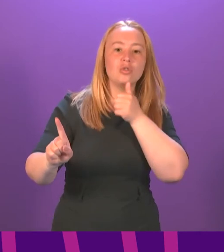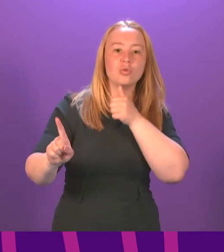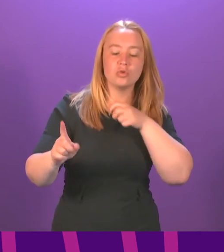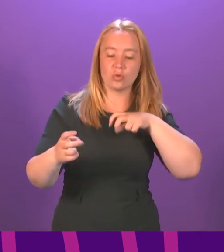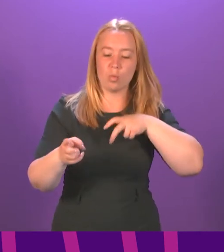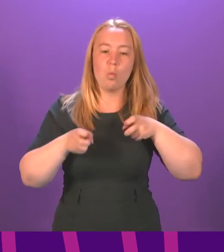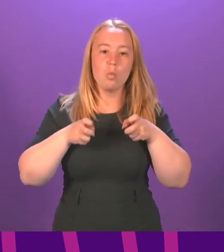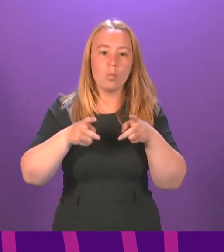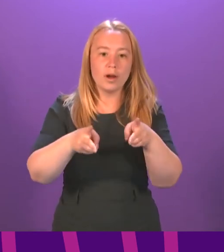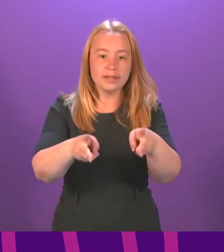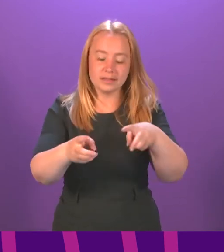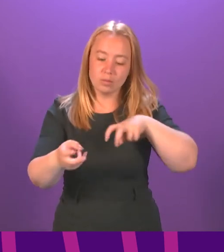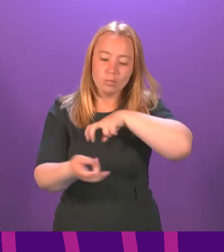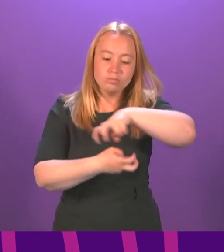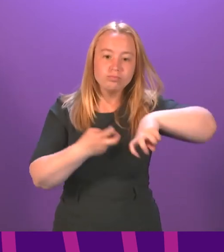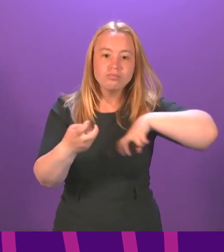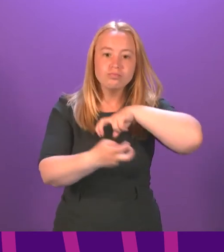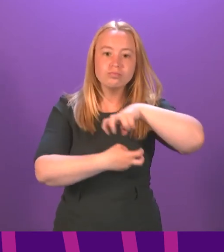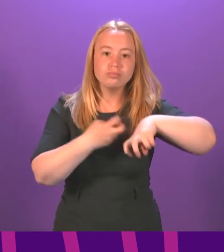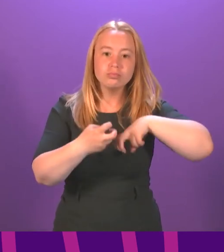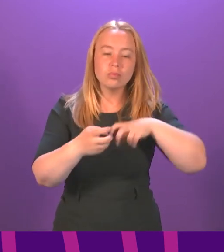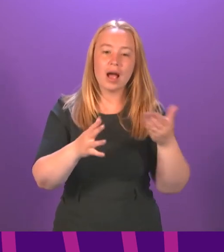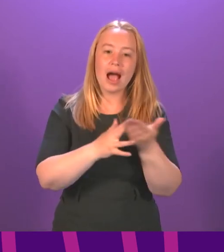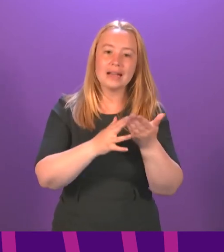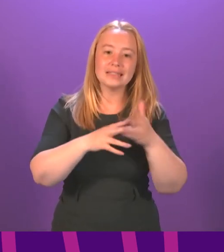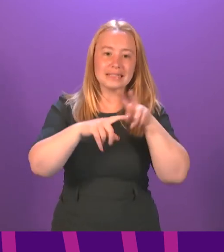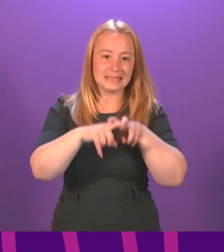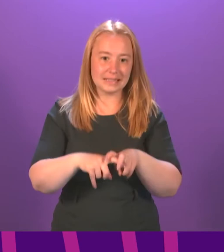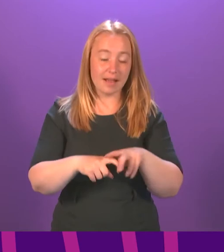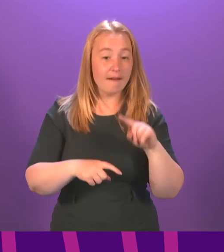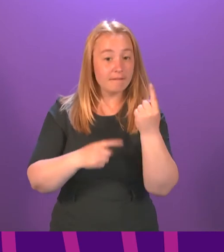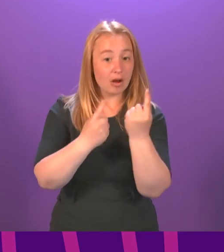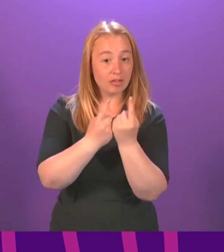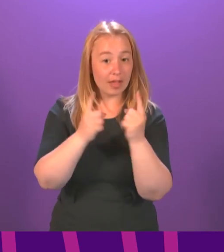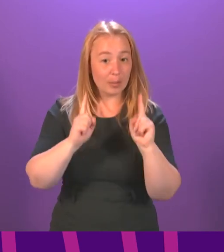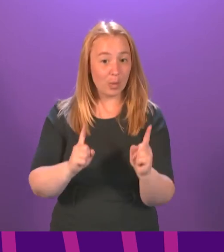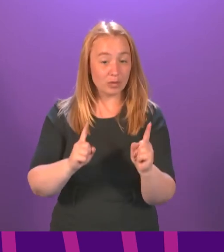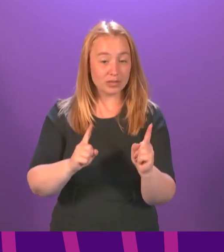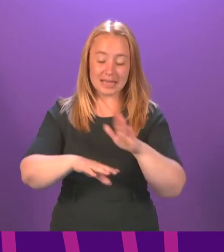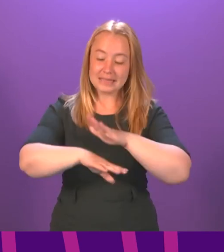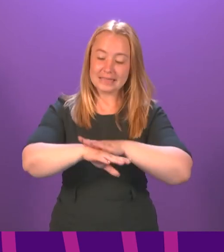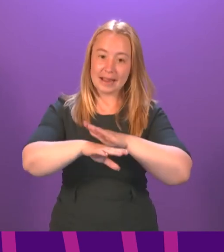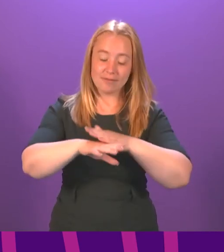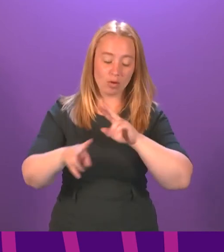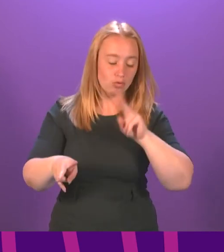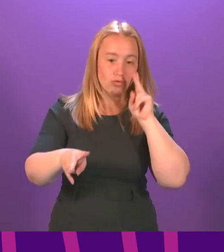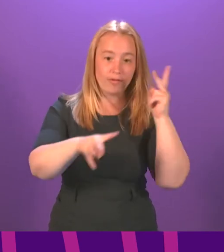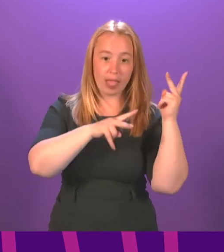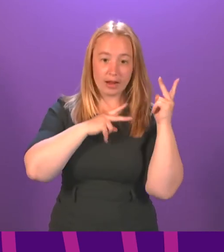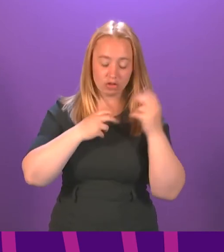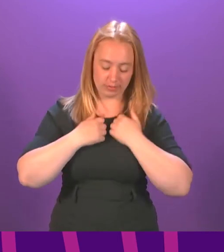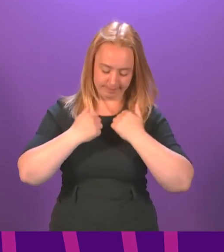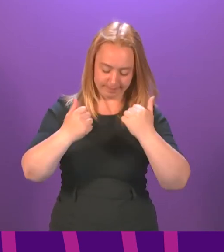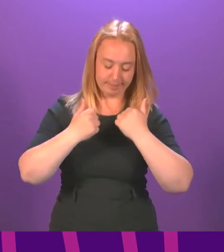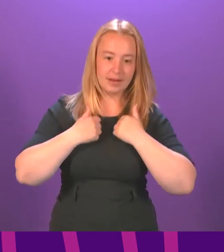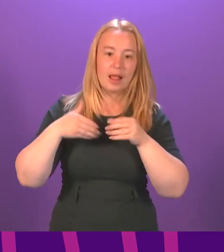your seat and when moving around the chamber. The first item of business this afternoon is time for reflection, and our time for reflection